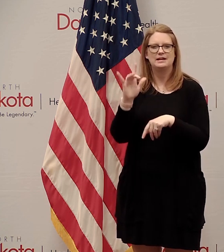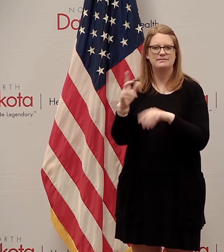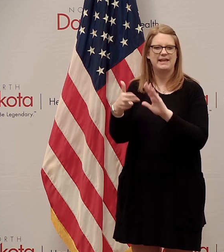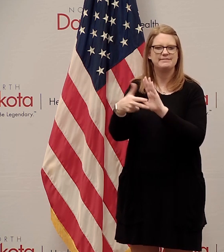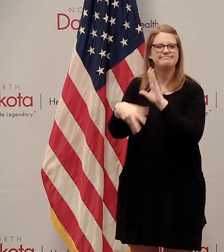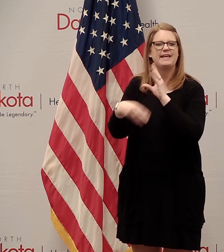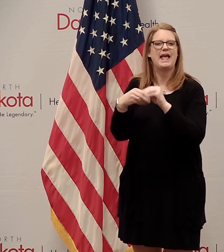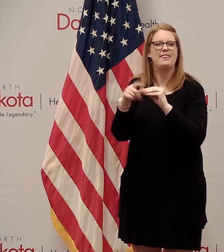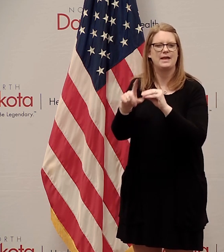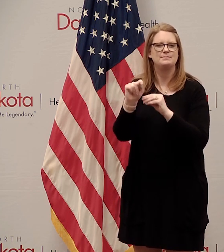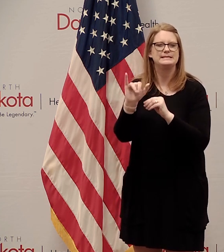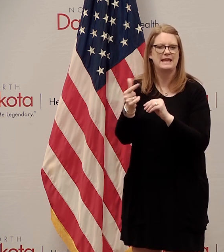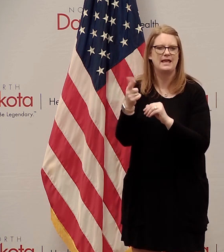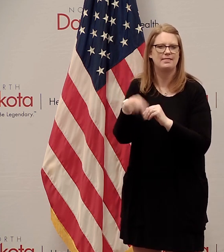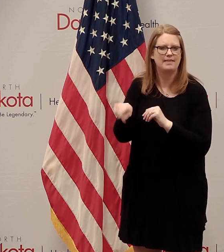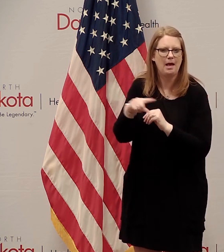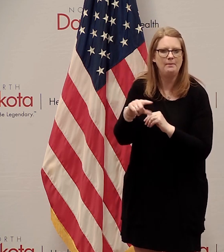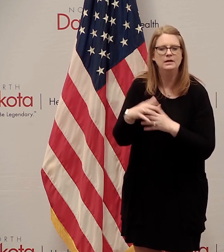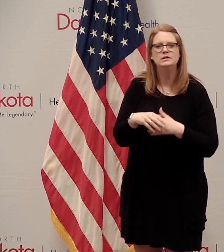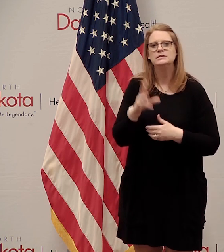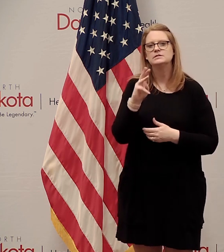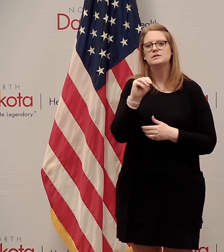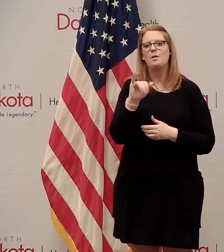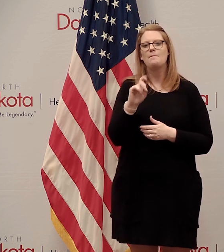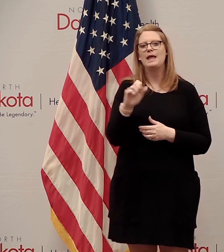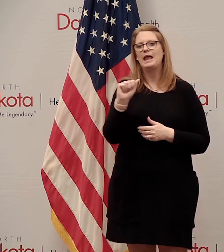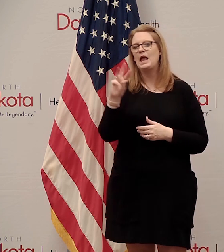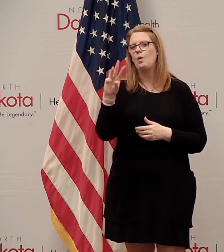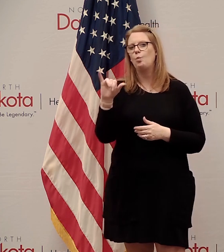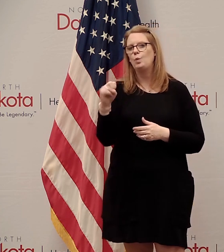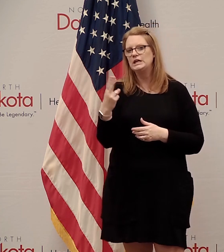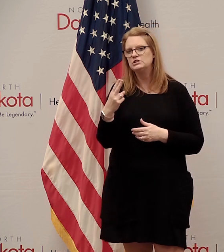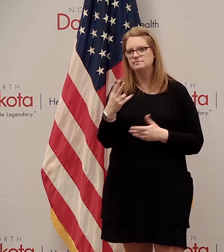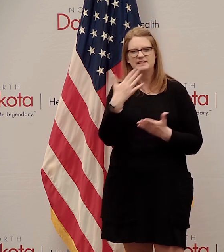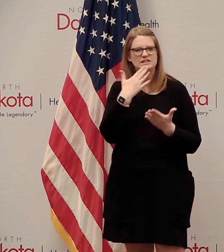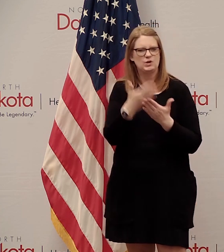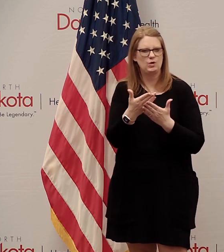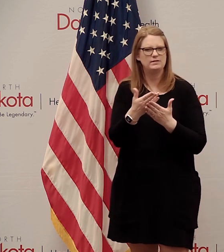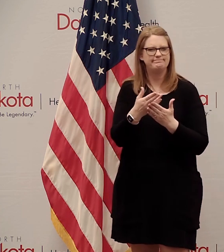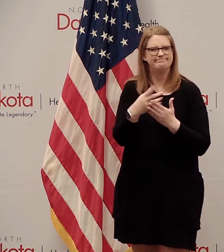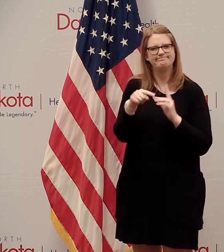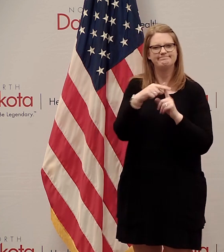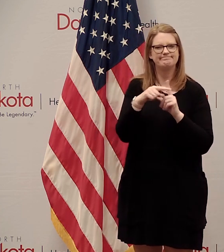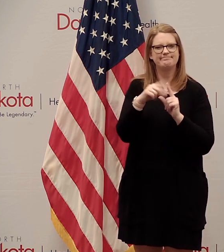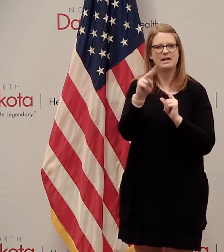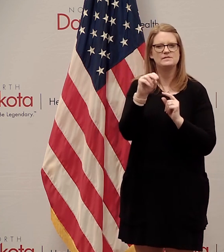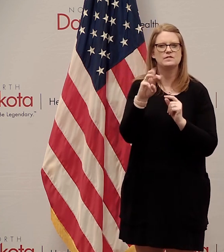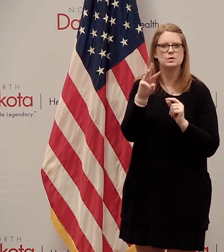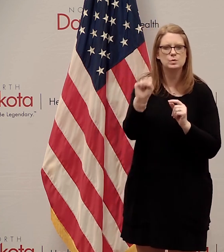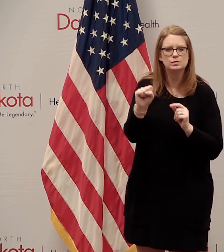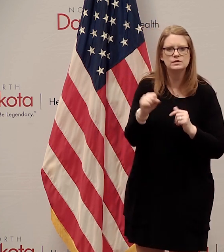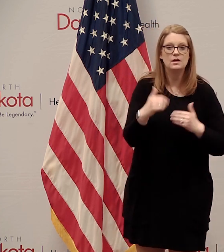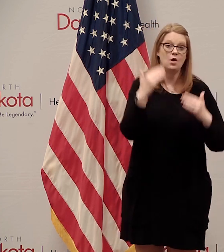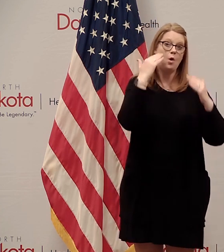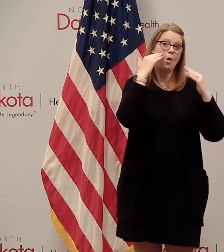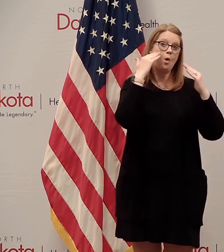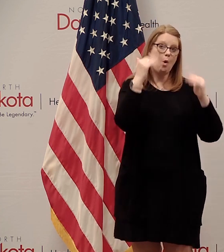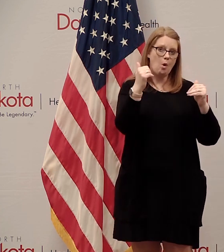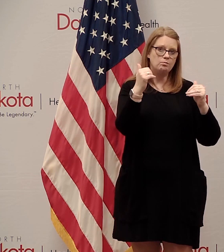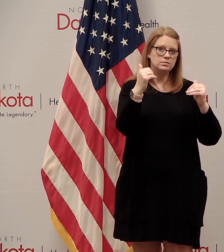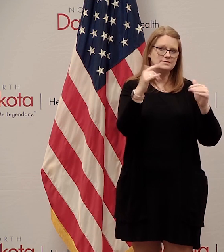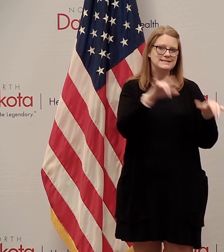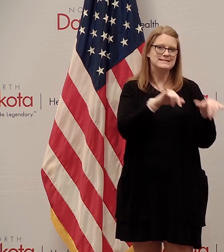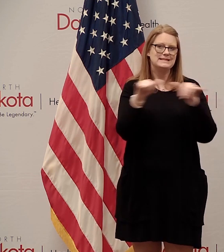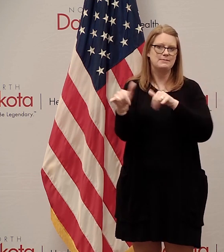that's our make a wish. That's kind of our good news gratitude piece. And again, hope like gratitude grows when shared.